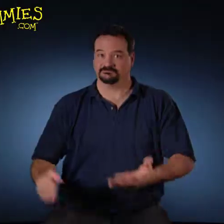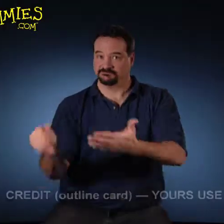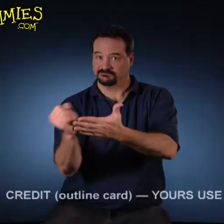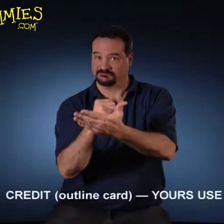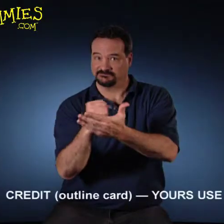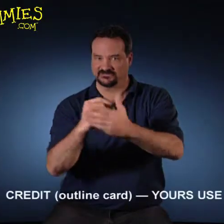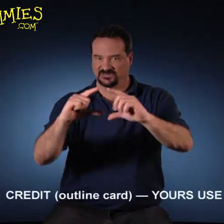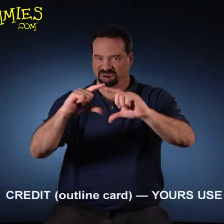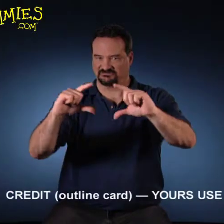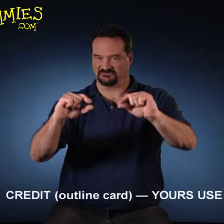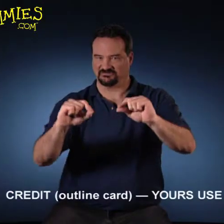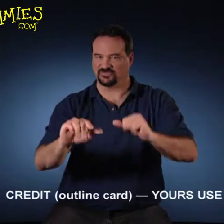Use your credit card.